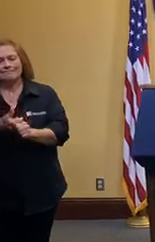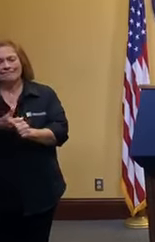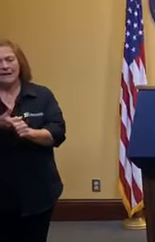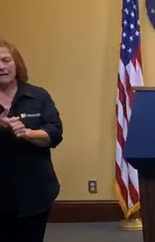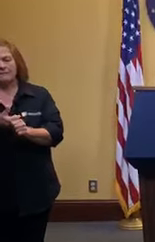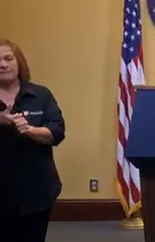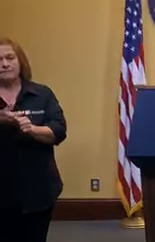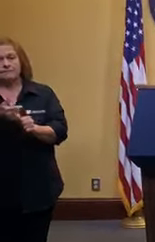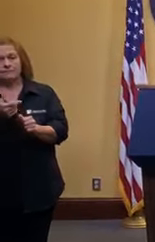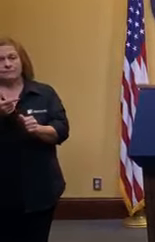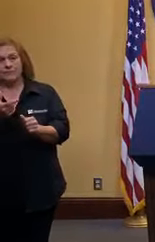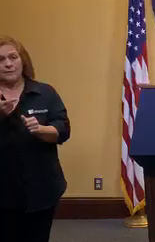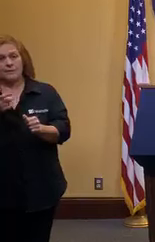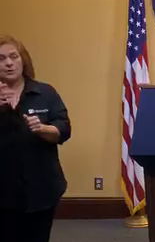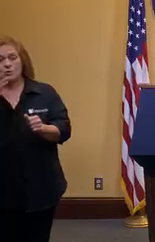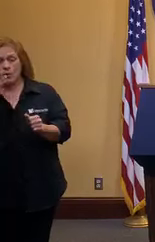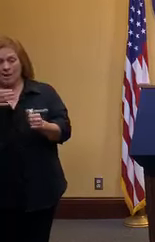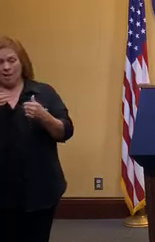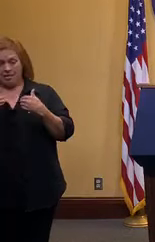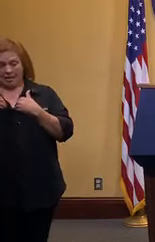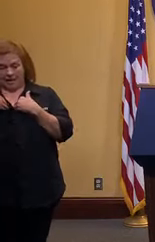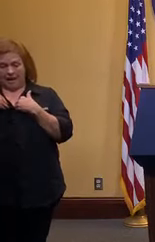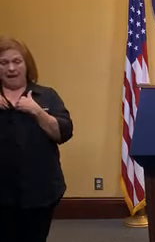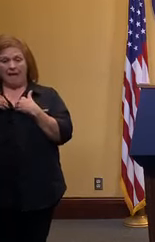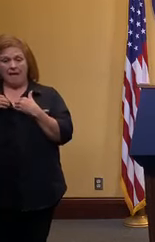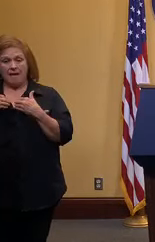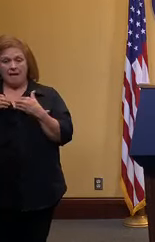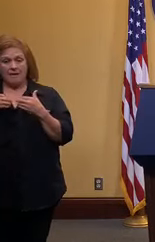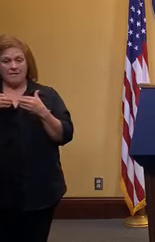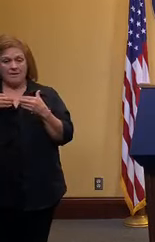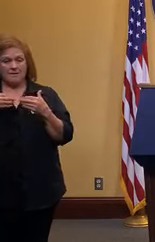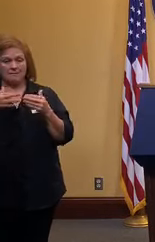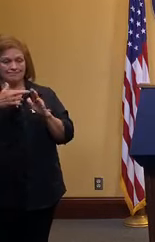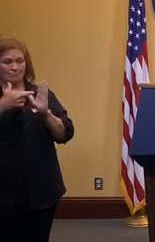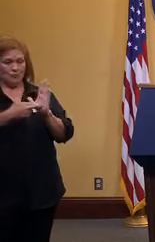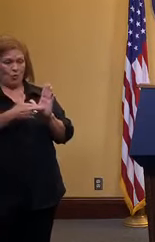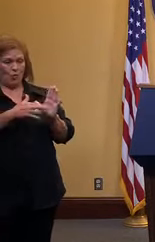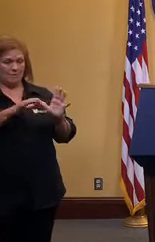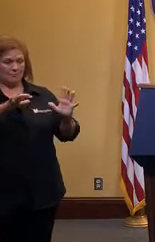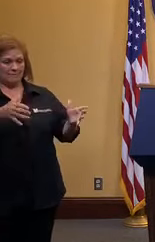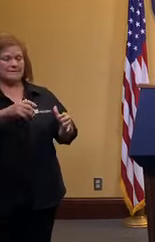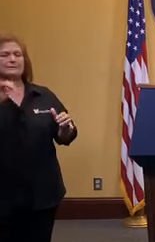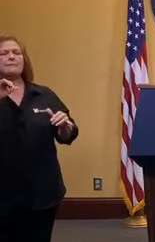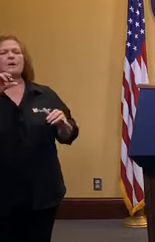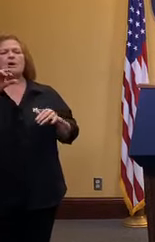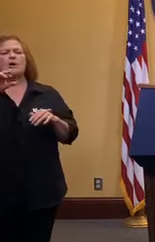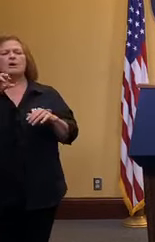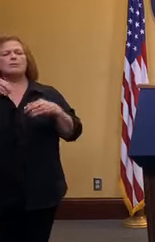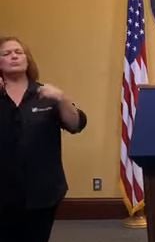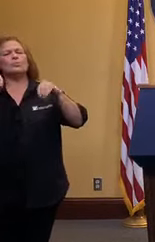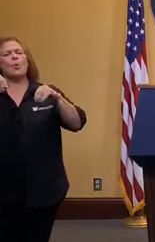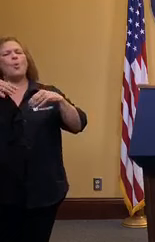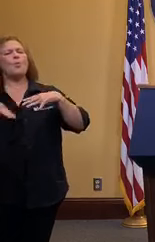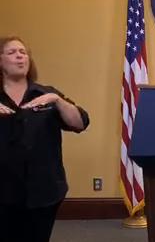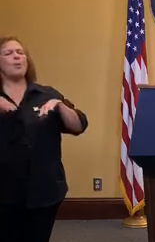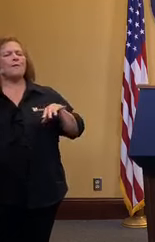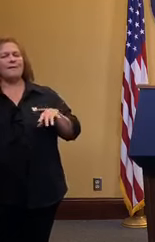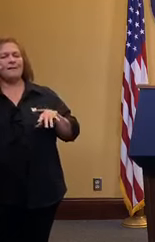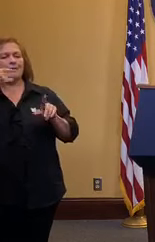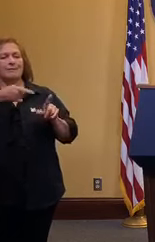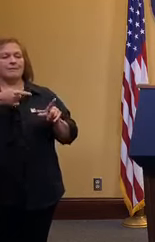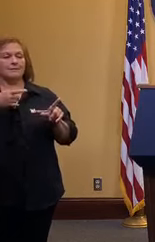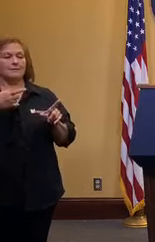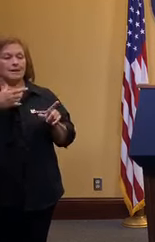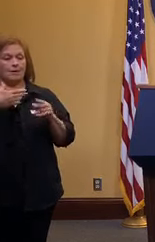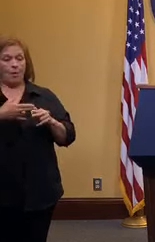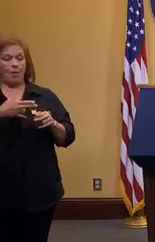again there's going to be broad categories and even within a broad category like retail there might be a lower risk retail